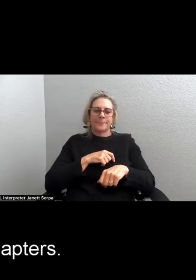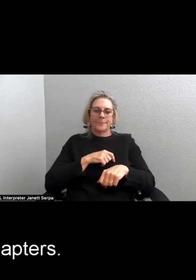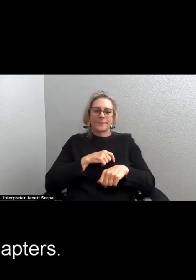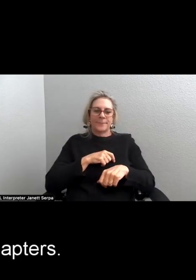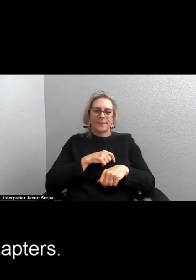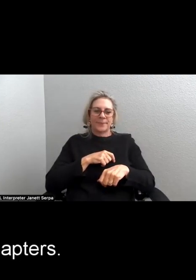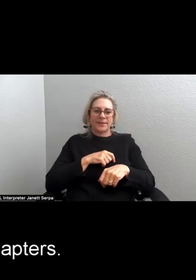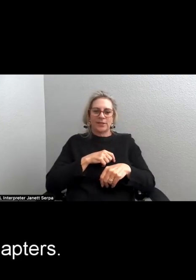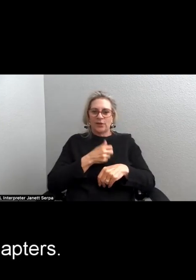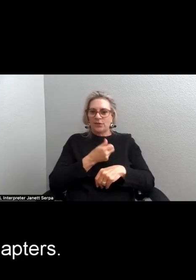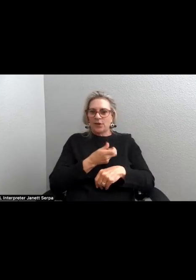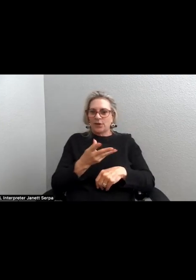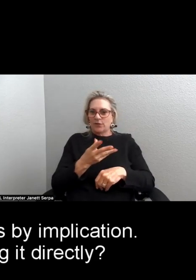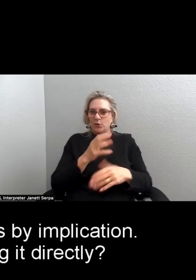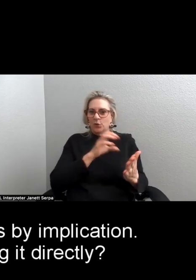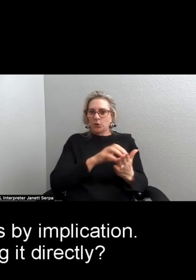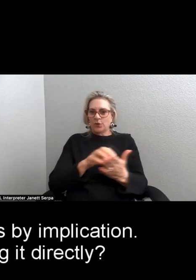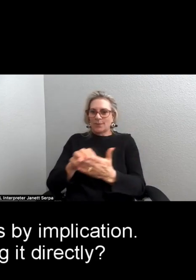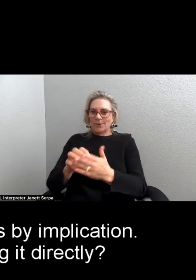a few chapters.